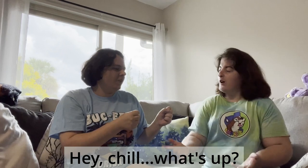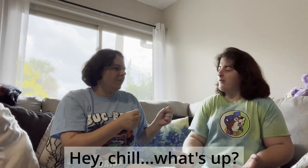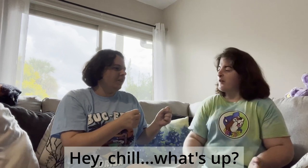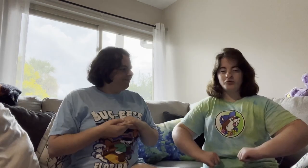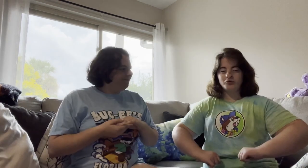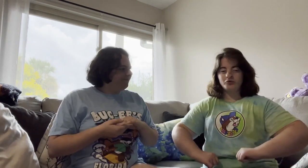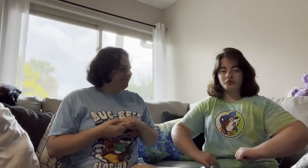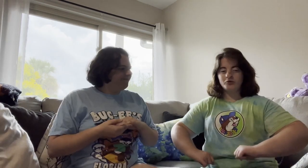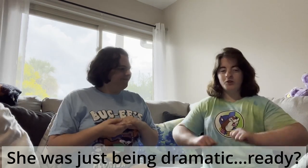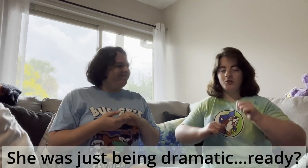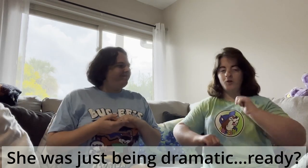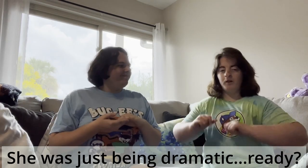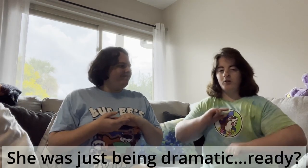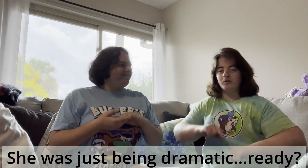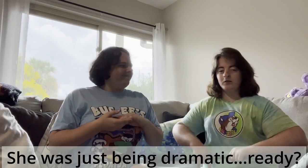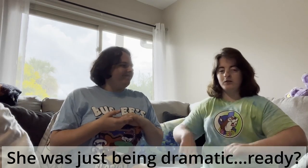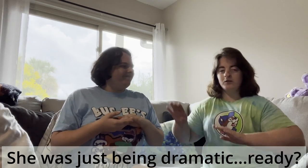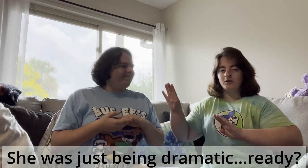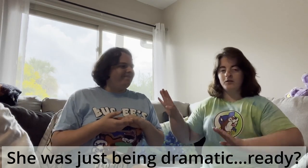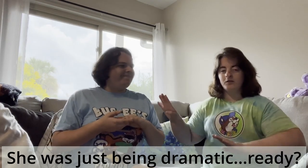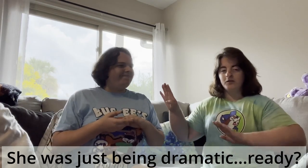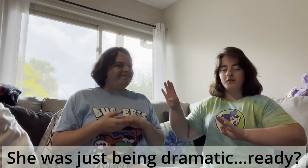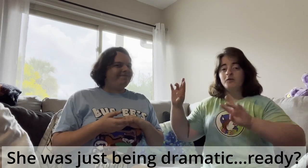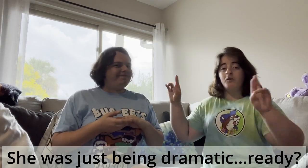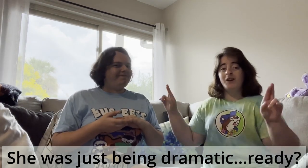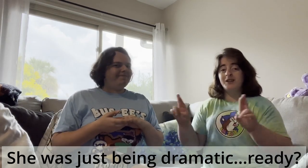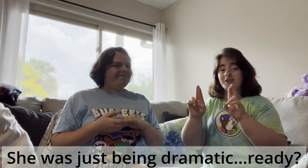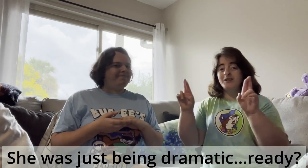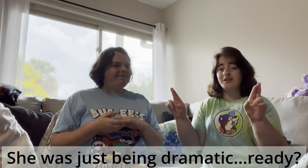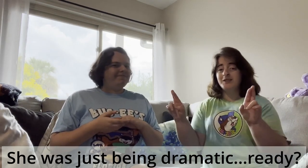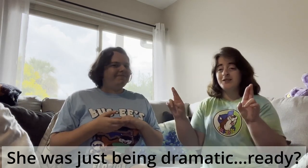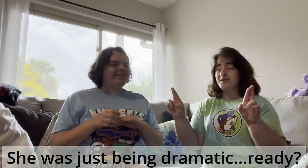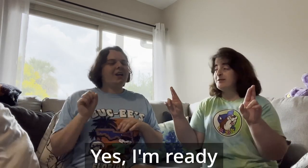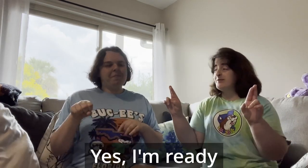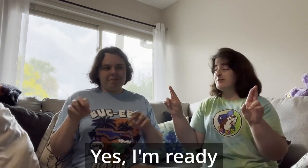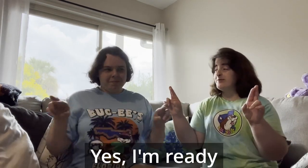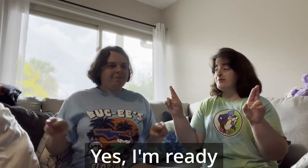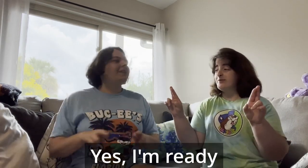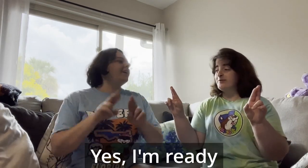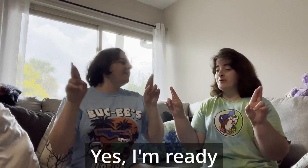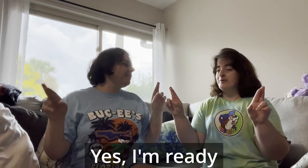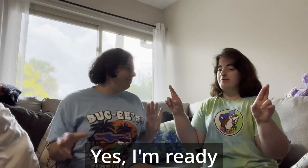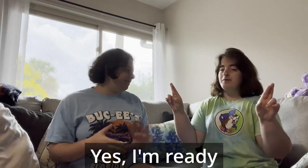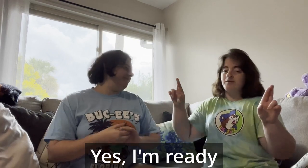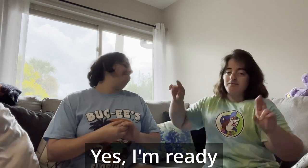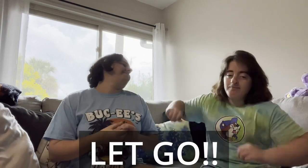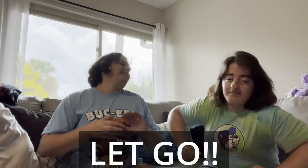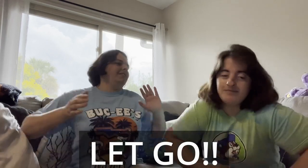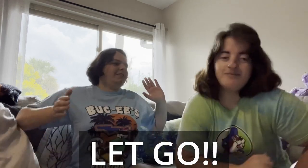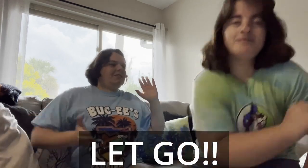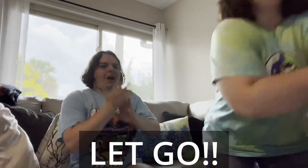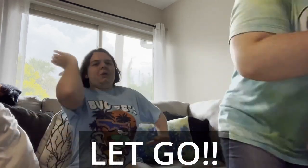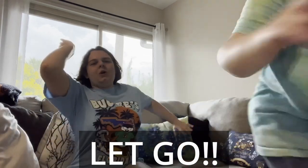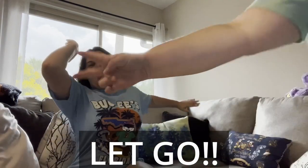you to- I didn't get to the doctor!